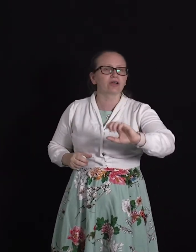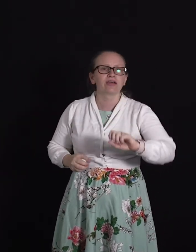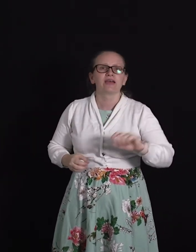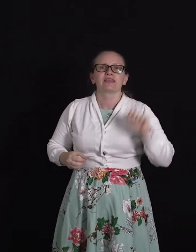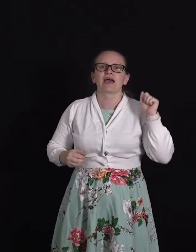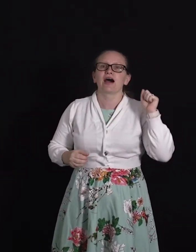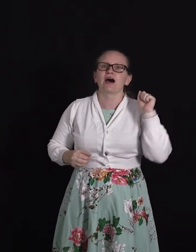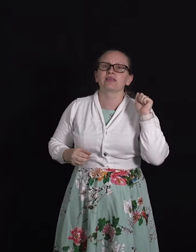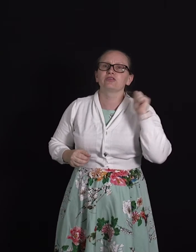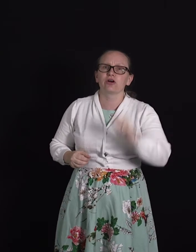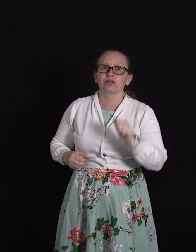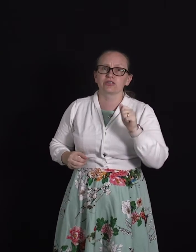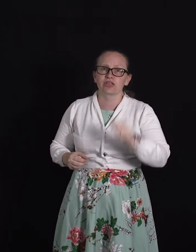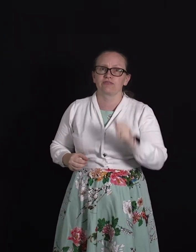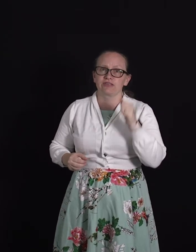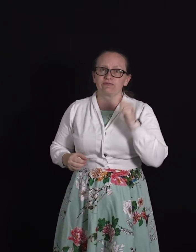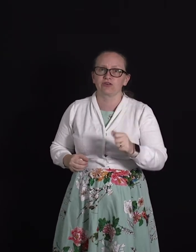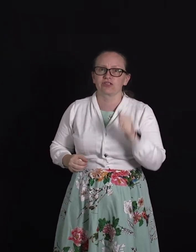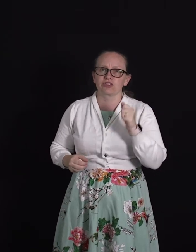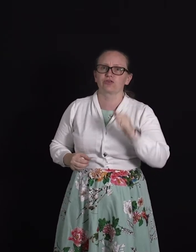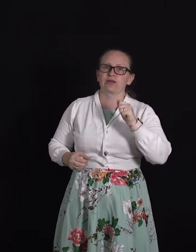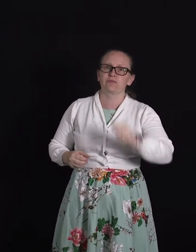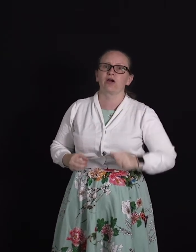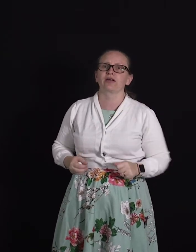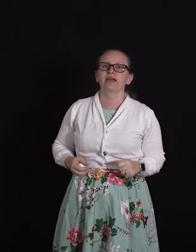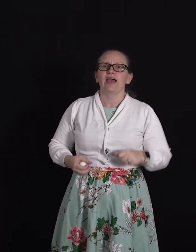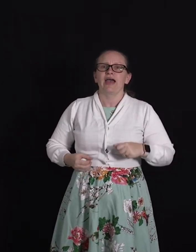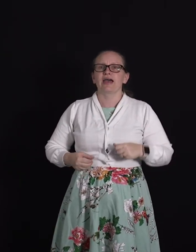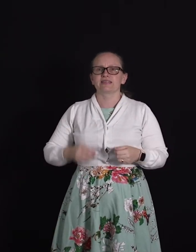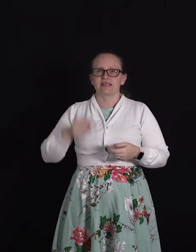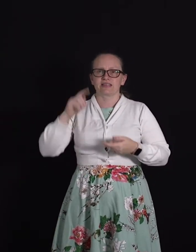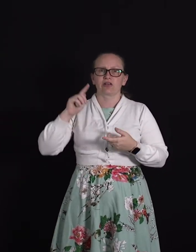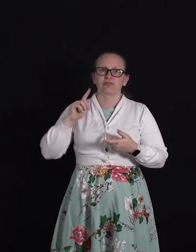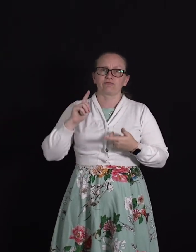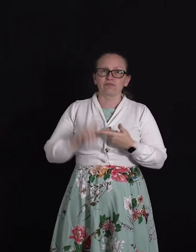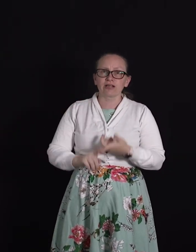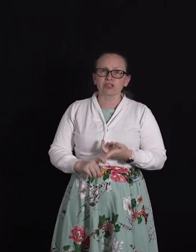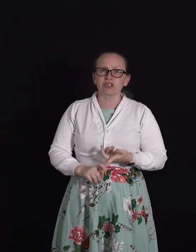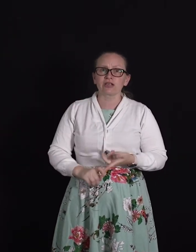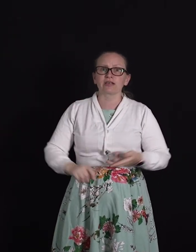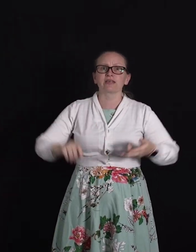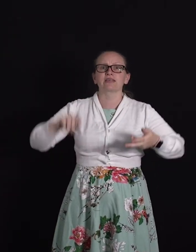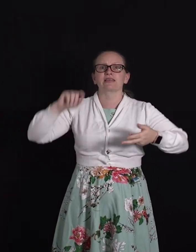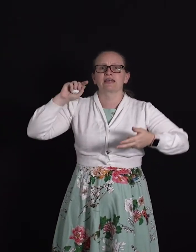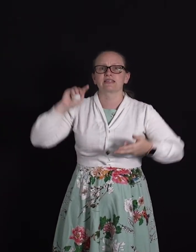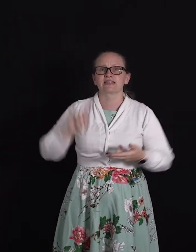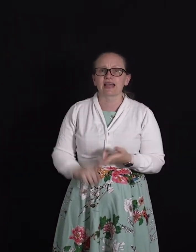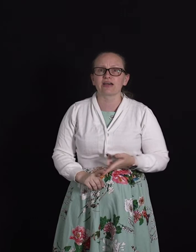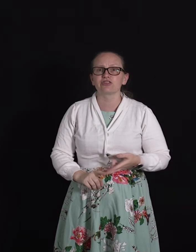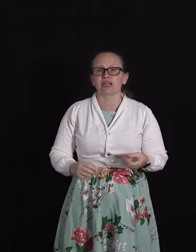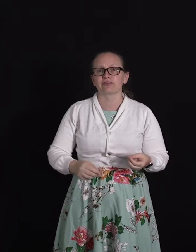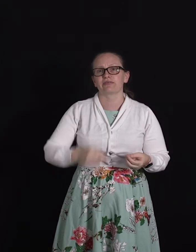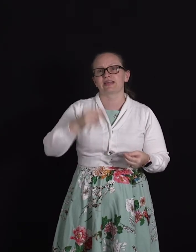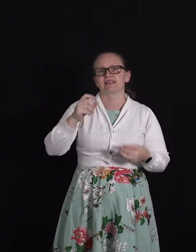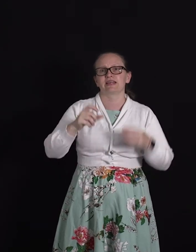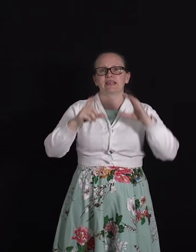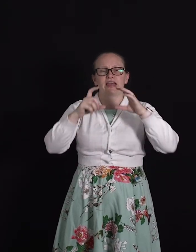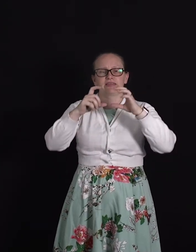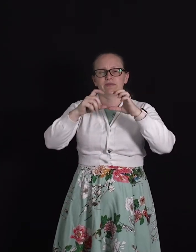there are non-conservative forces doing work. As there's a lot of friction there's sound generated and the